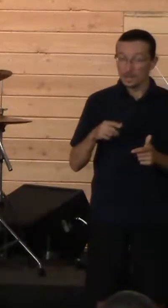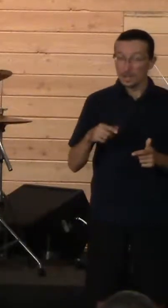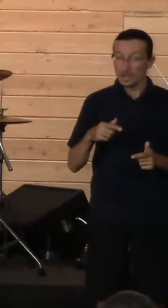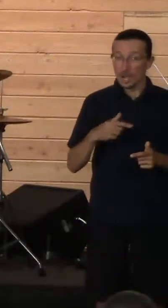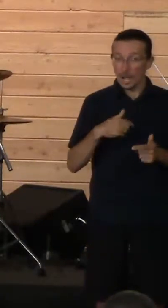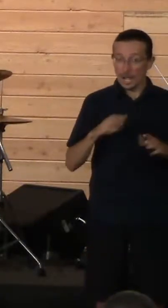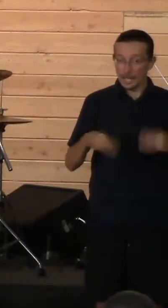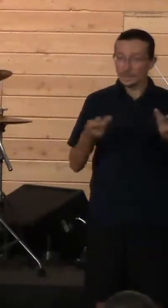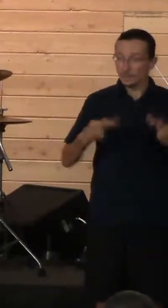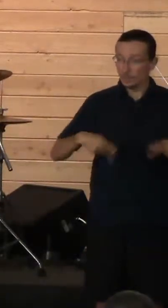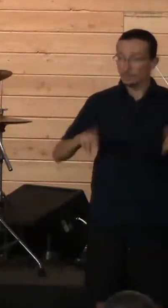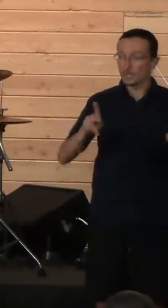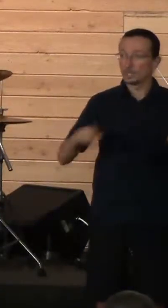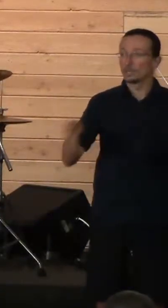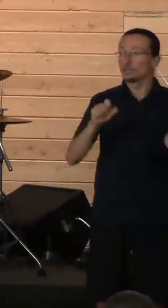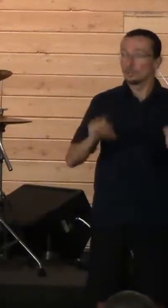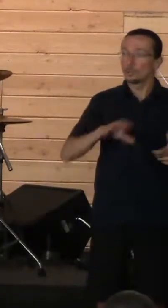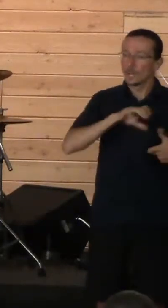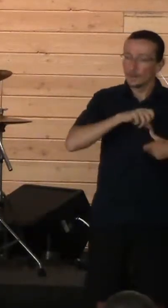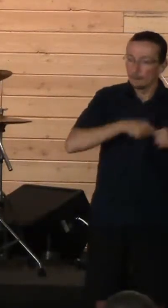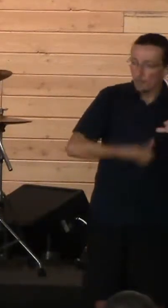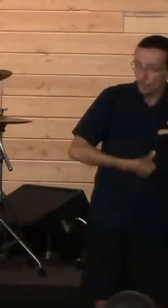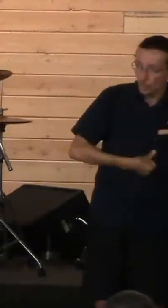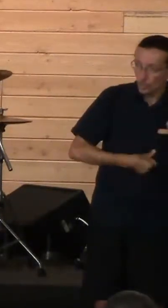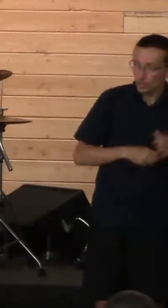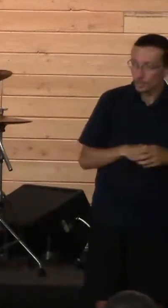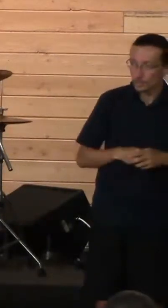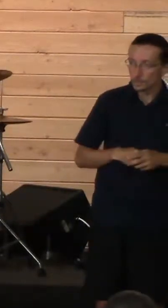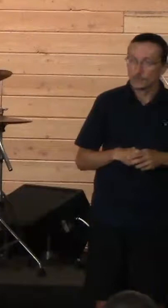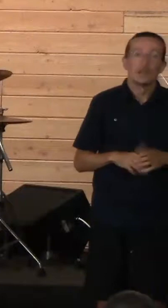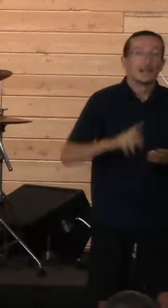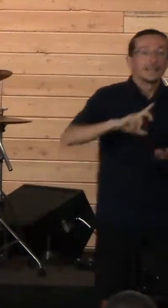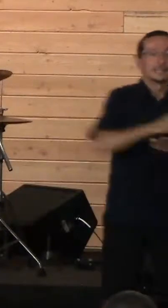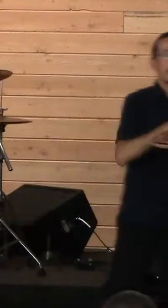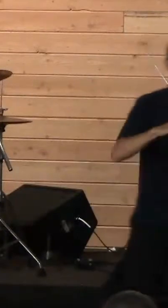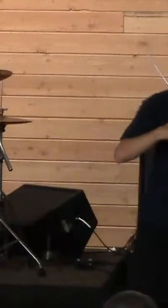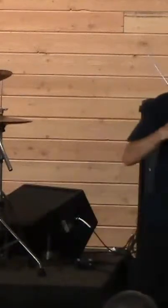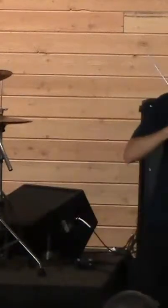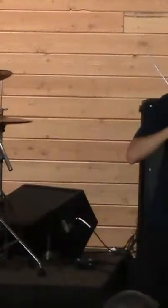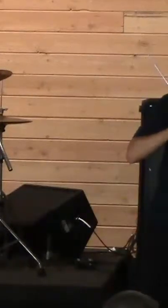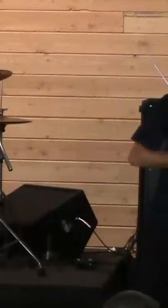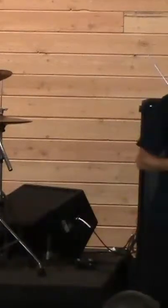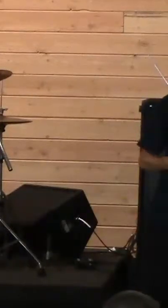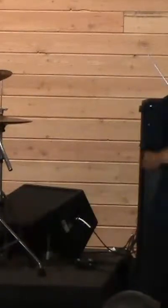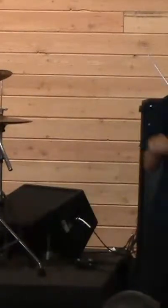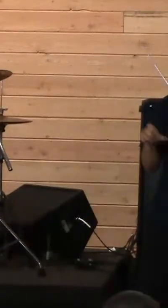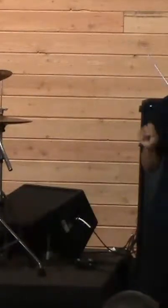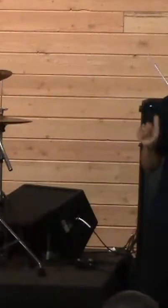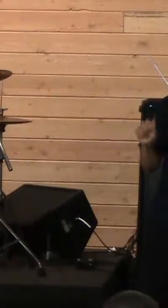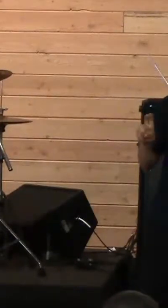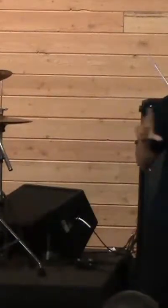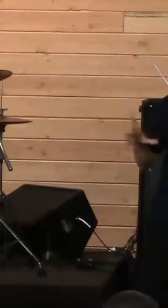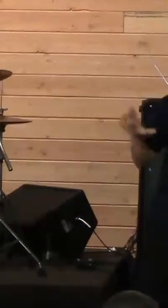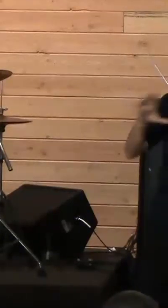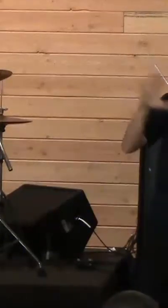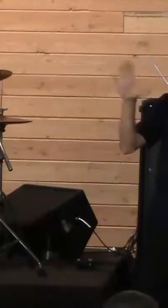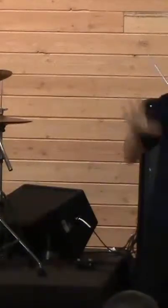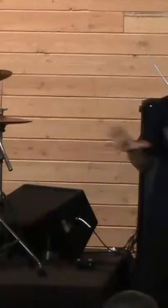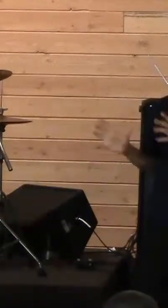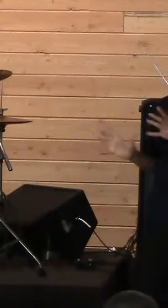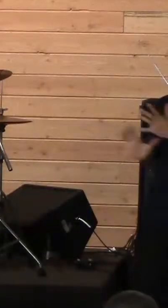David was grieved that Saul never came back. And that he couldn't fulfill the calling that God had on his life.